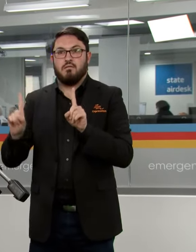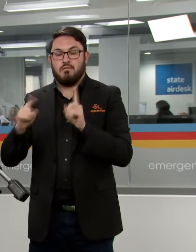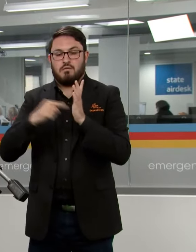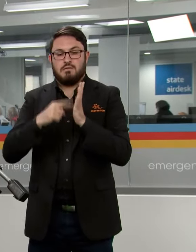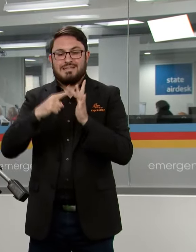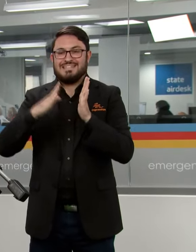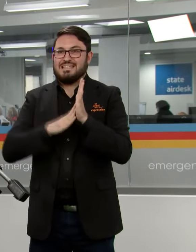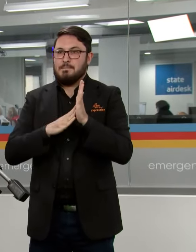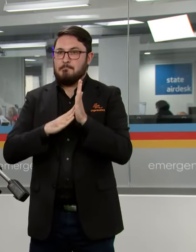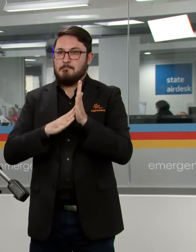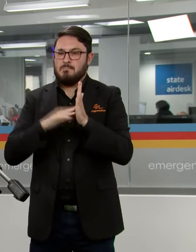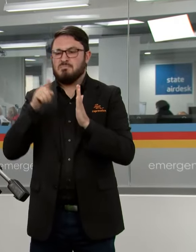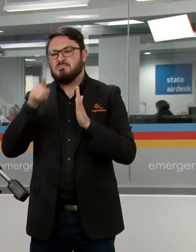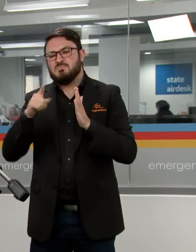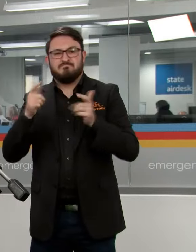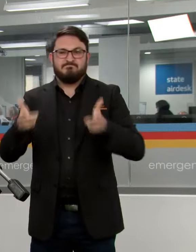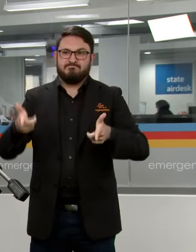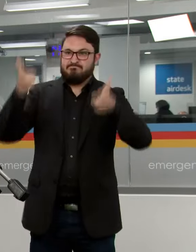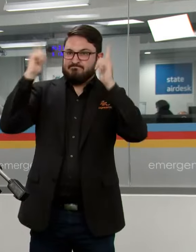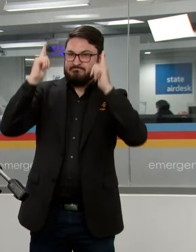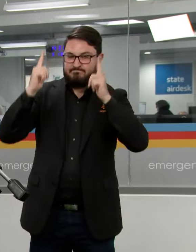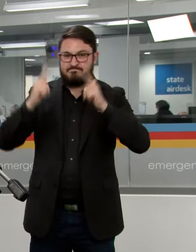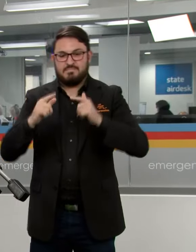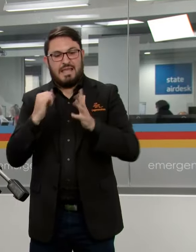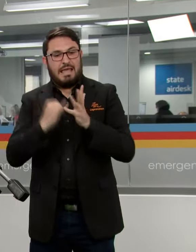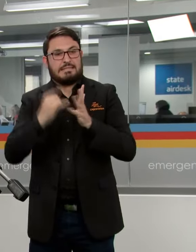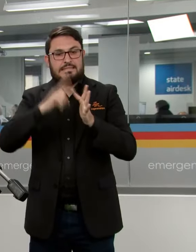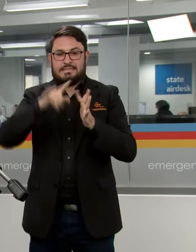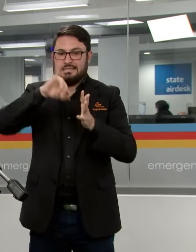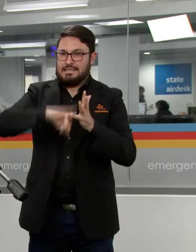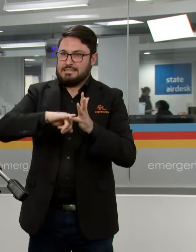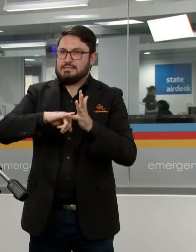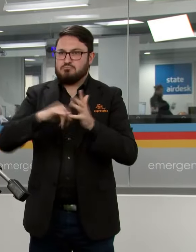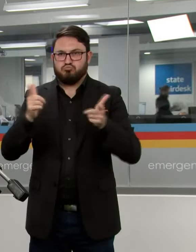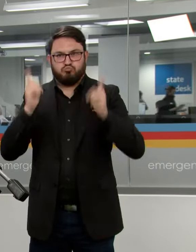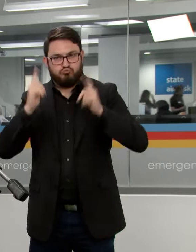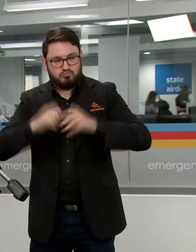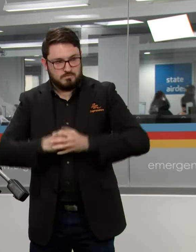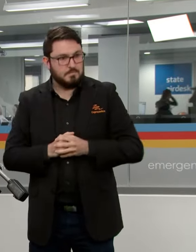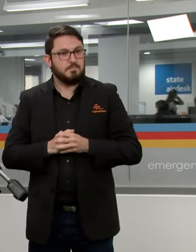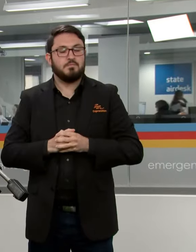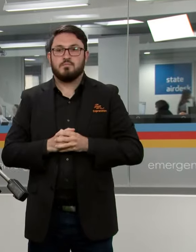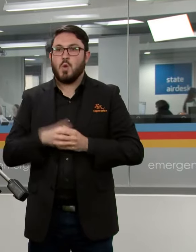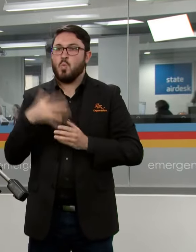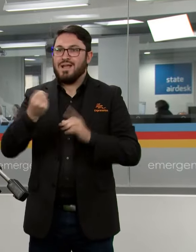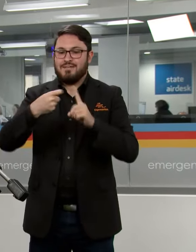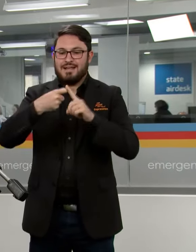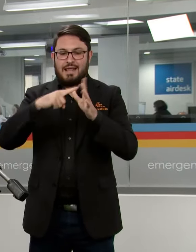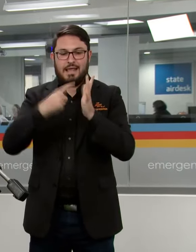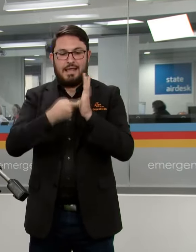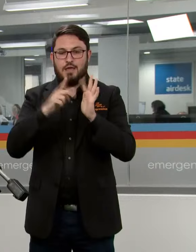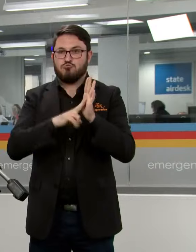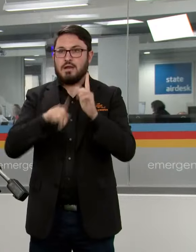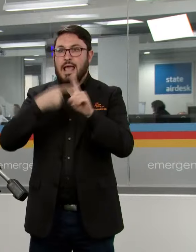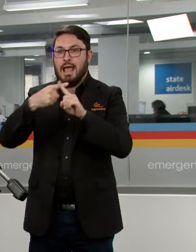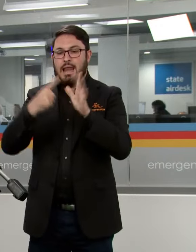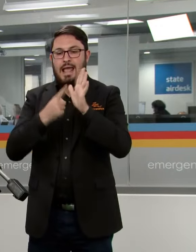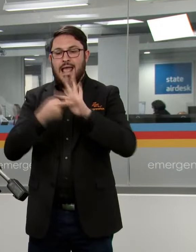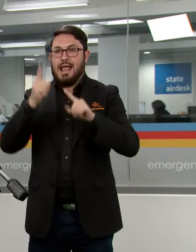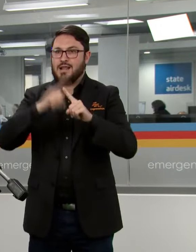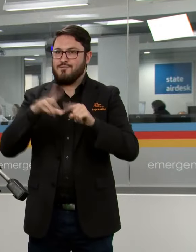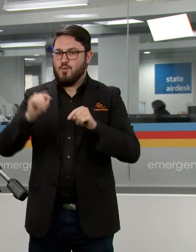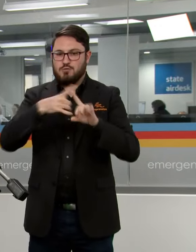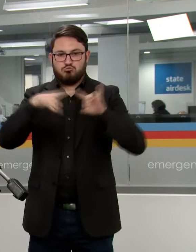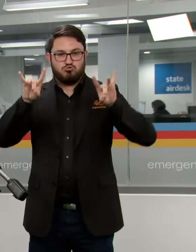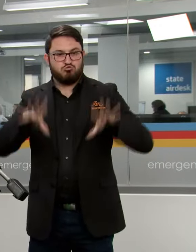Tim Weebush who's the Chief Officer of the State Emergency Service and we've also got Karen and Alex from Expression